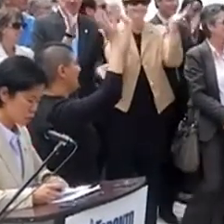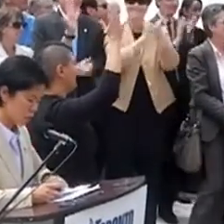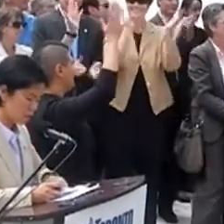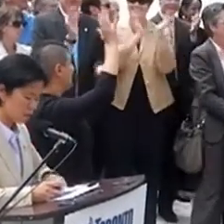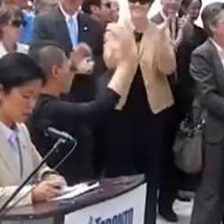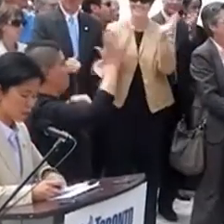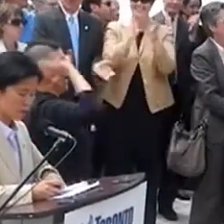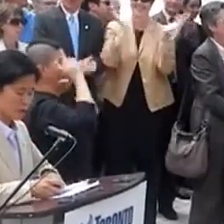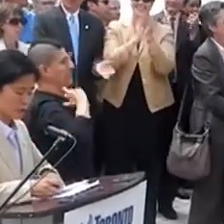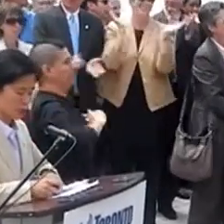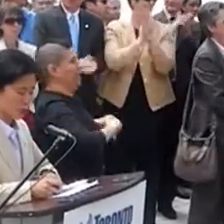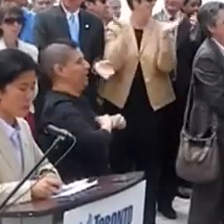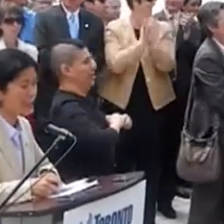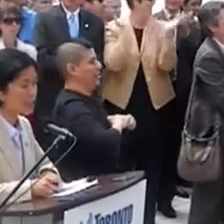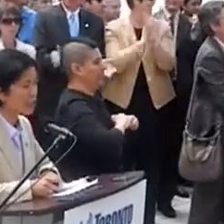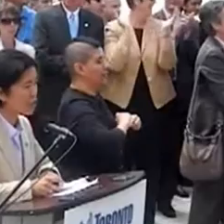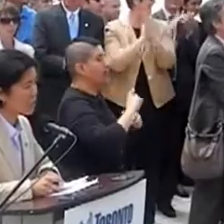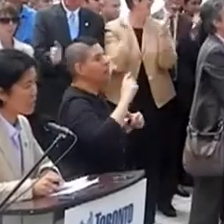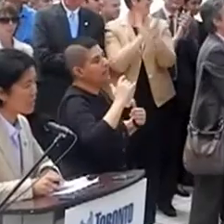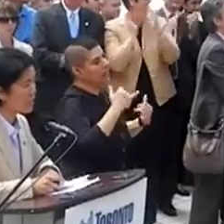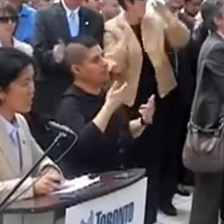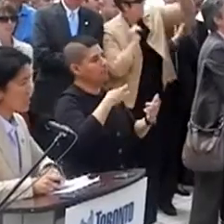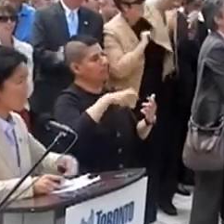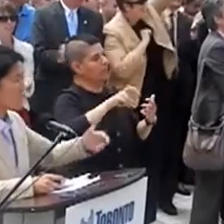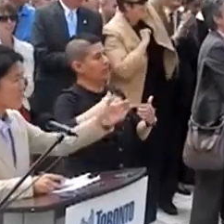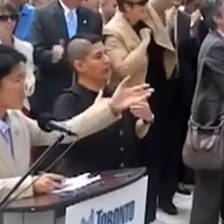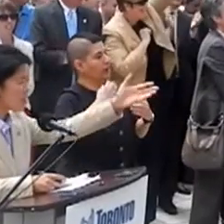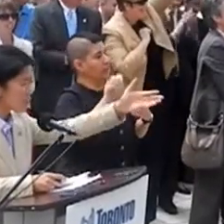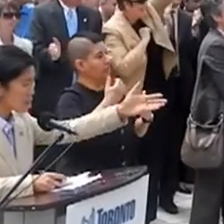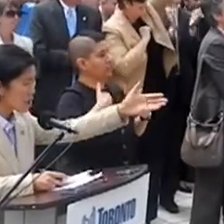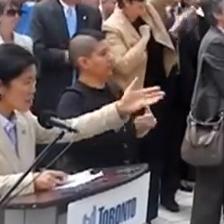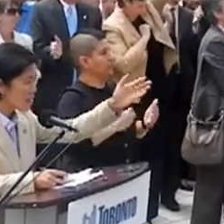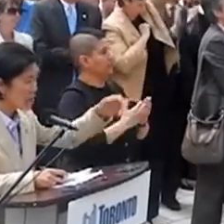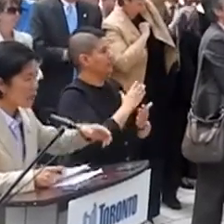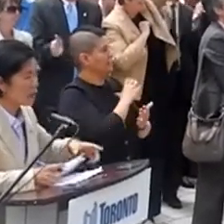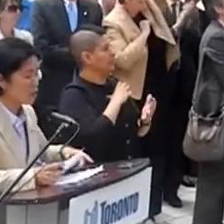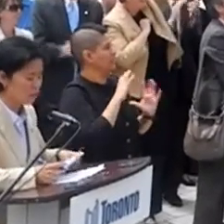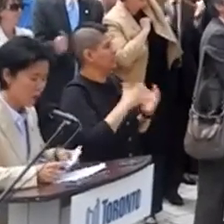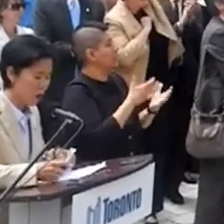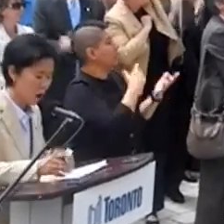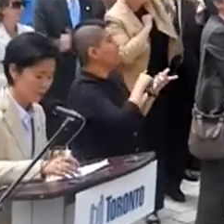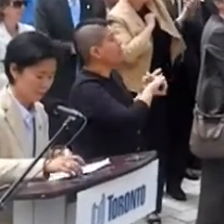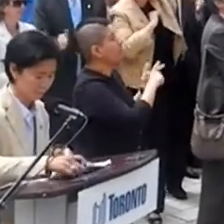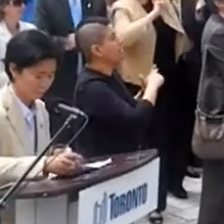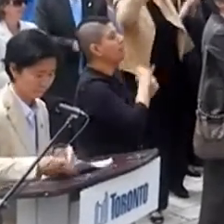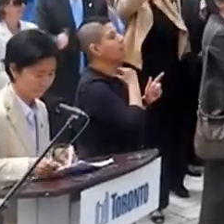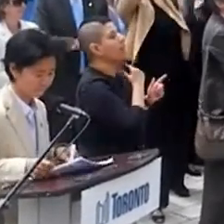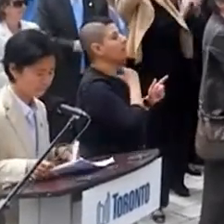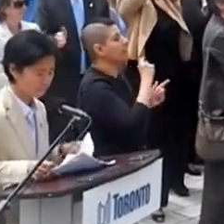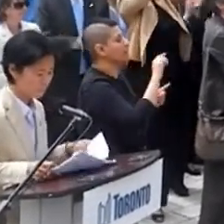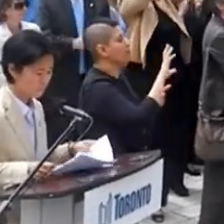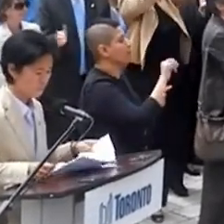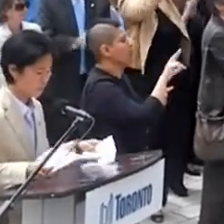current Chief Commissioner of the Ontario Human Rights Commission, and I see my friend right behind her, Reverend Brent Hawkes.